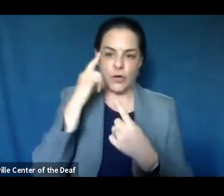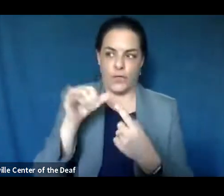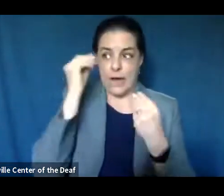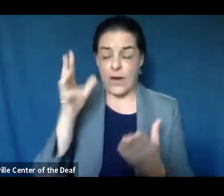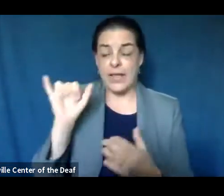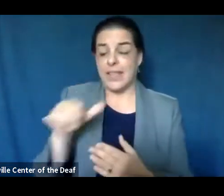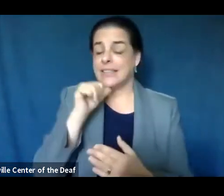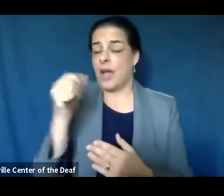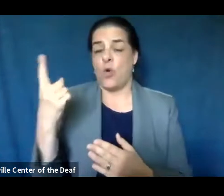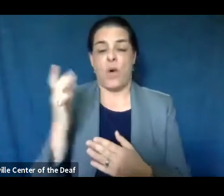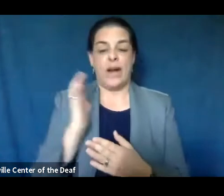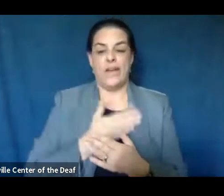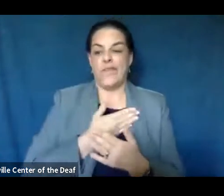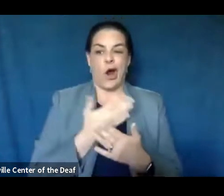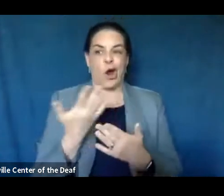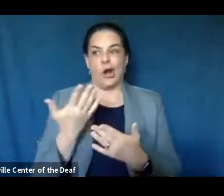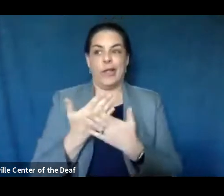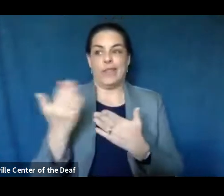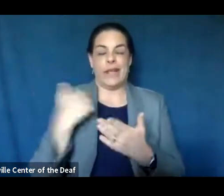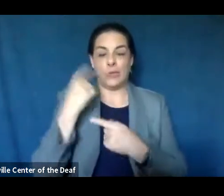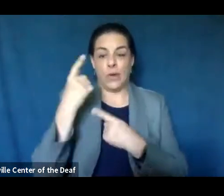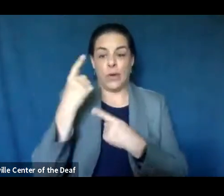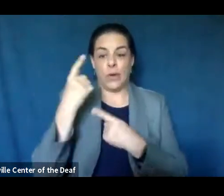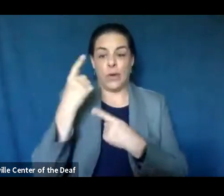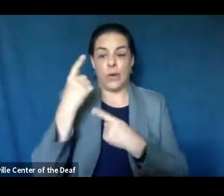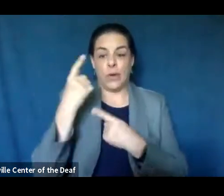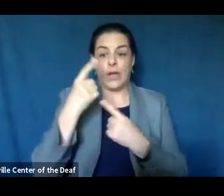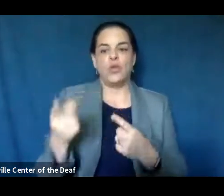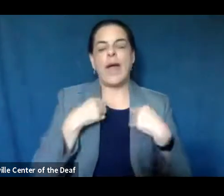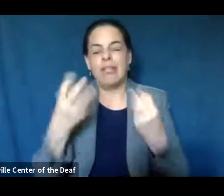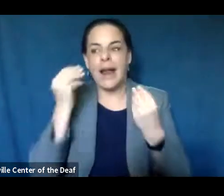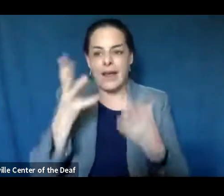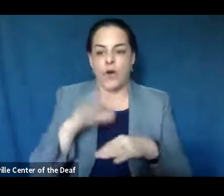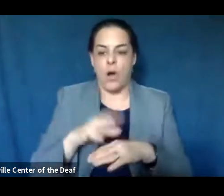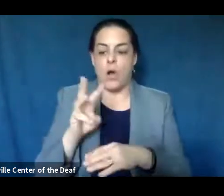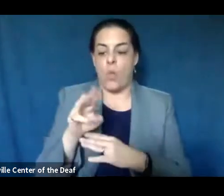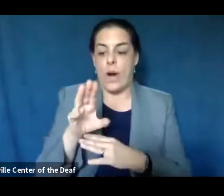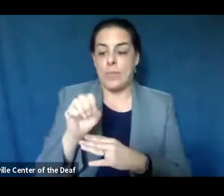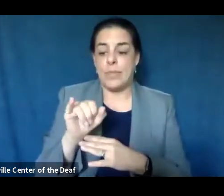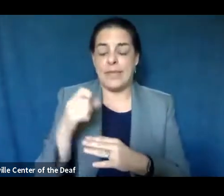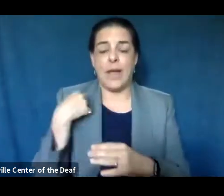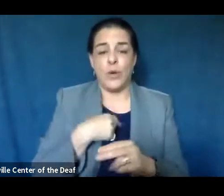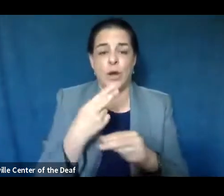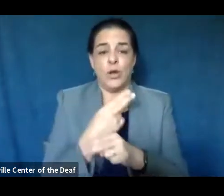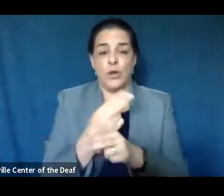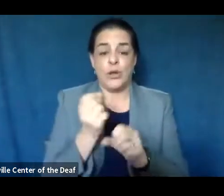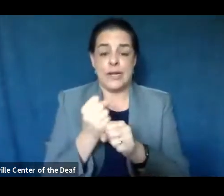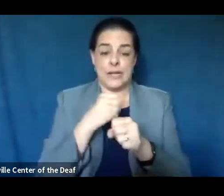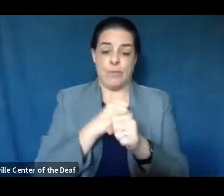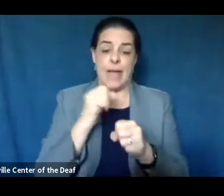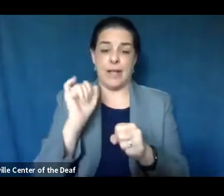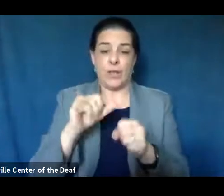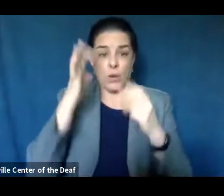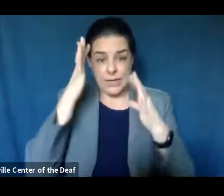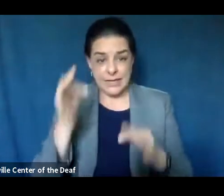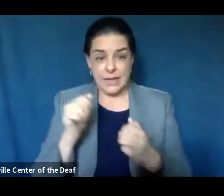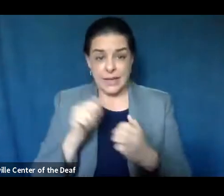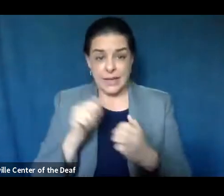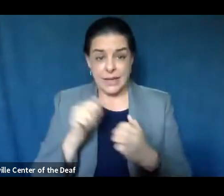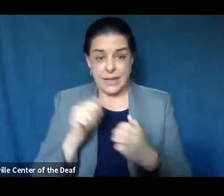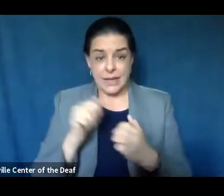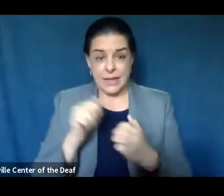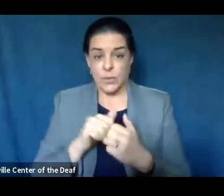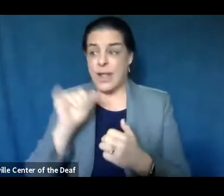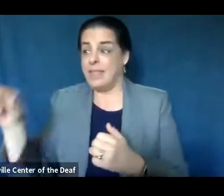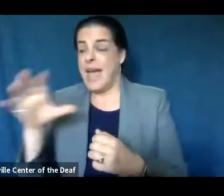not one of our benchmarks. You have a lot of data on our website that we're utilizing to make these decisions and, um, and that along with models and those types of things,